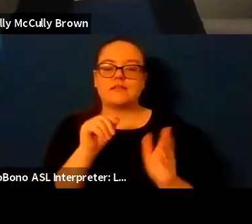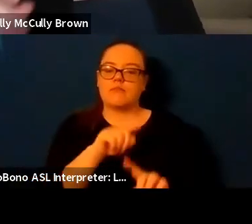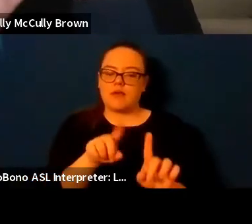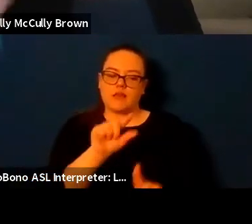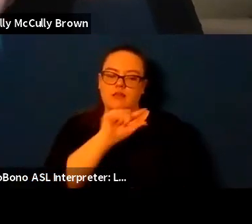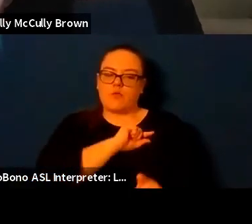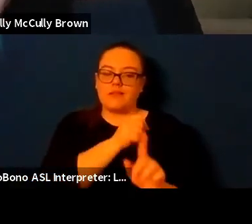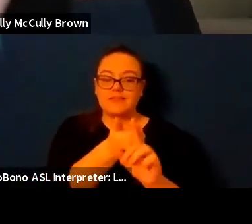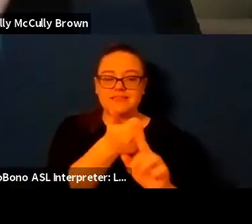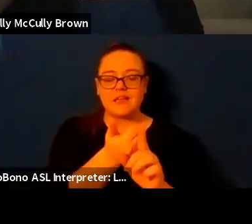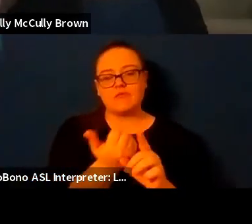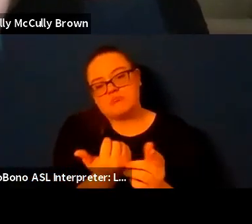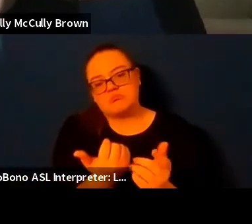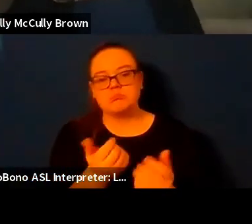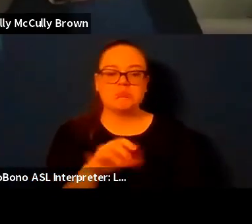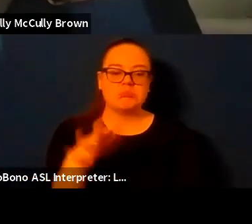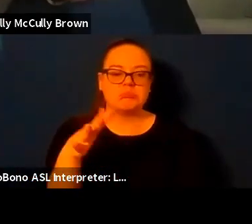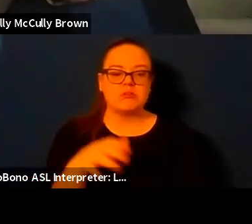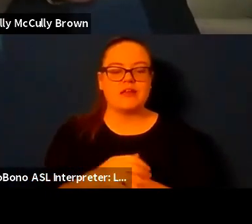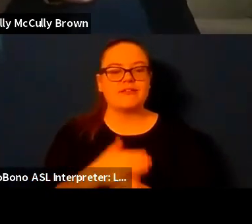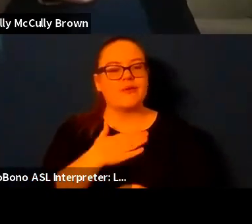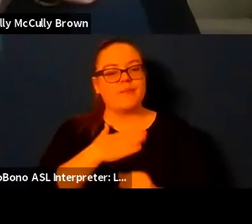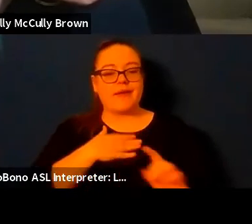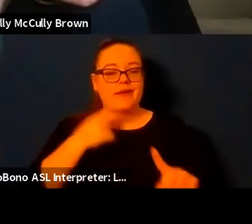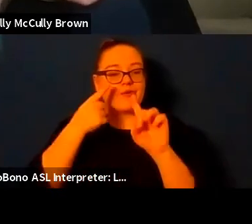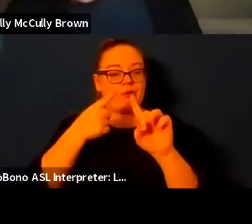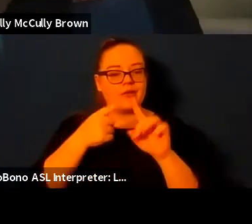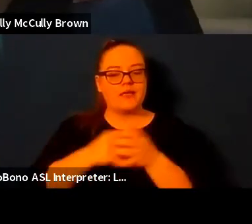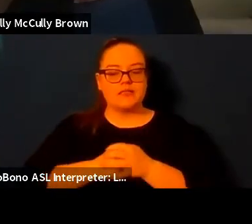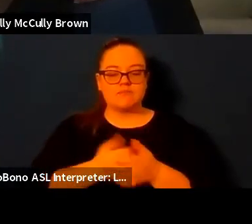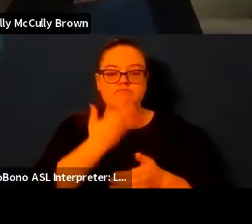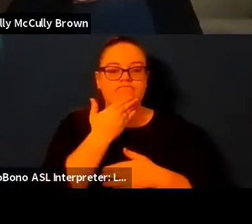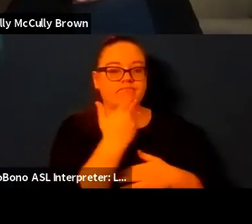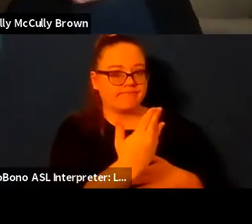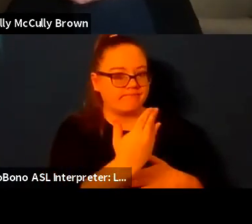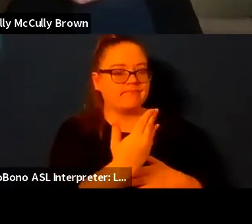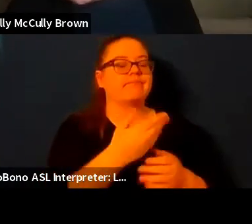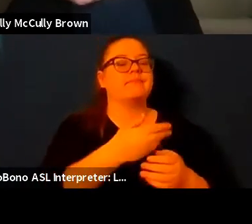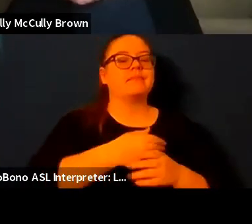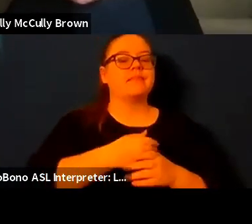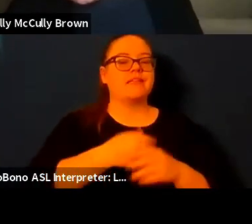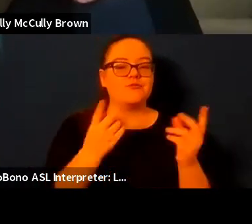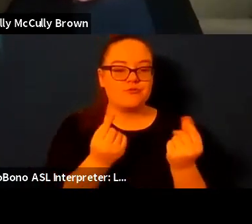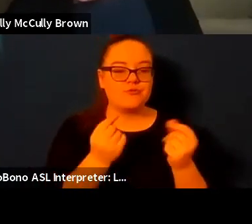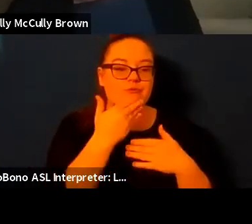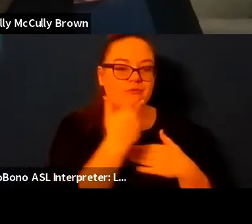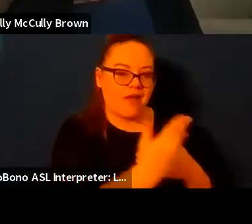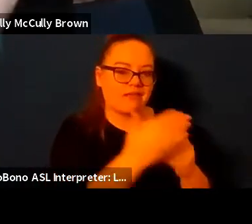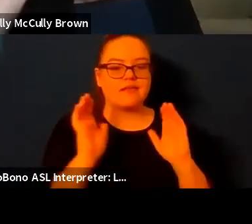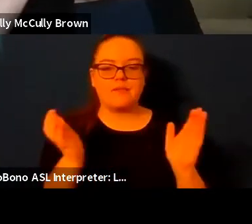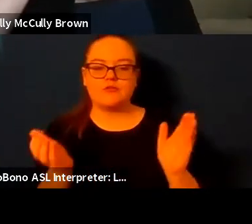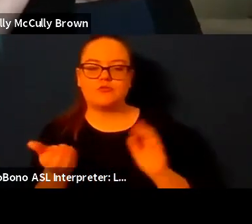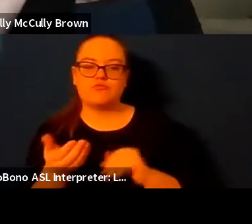do a couple of things really well than to do many things very poorly and of course one of those things is taking care of my body so yeah